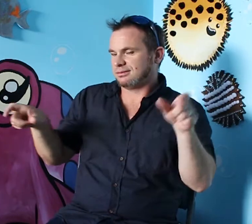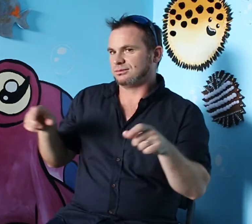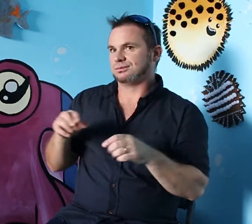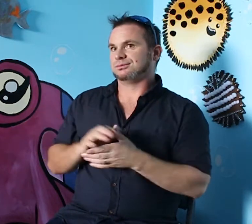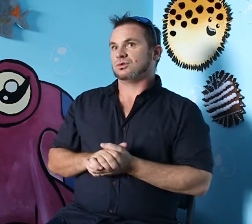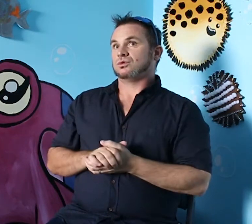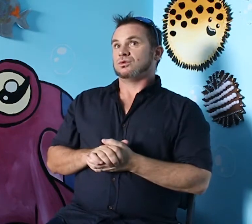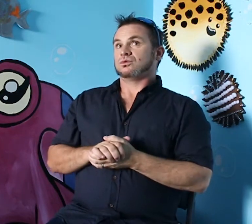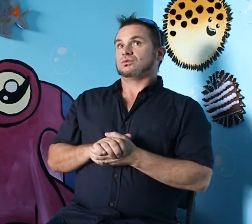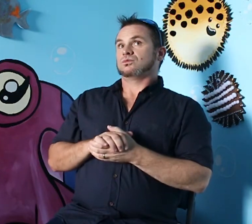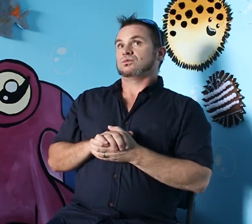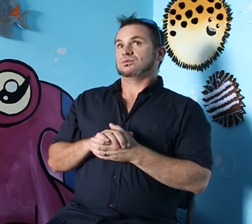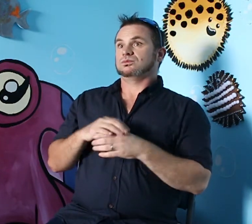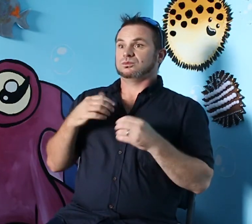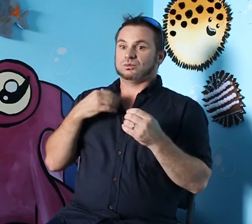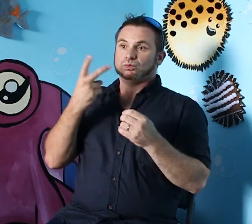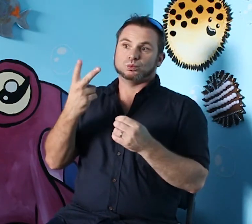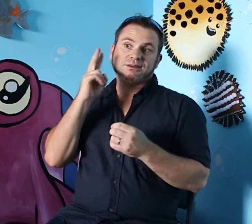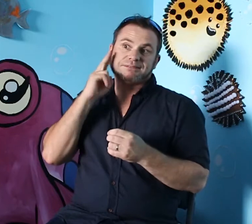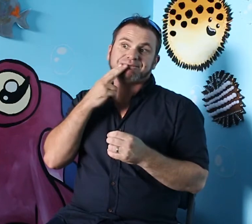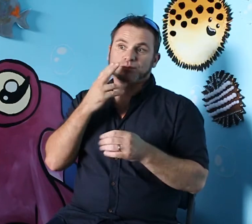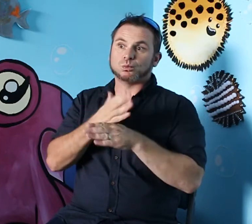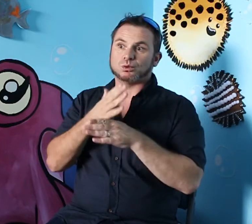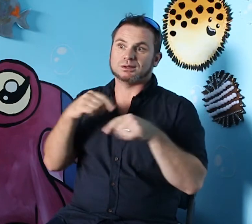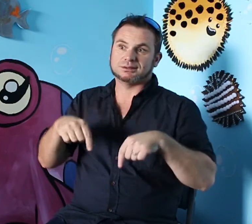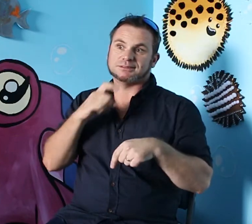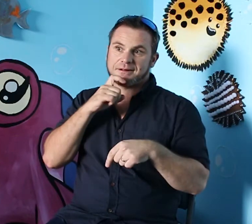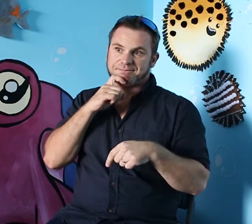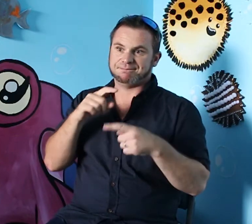you know, grow in confidence and to think about becoming employed in the future or whatever their goals are.